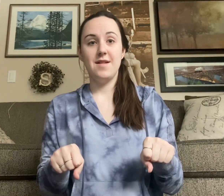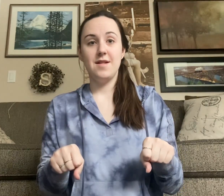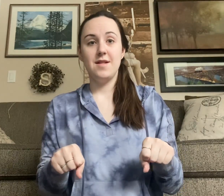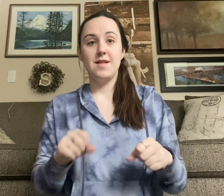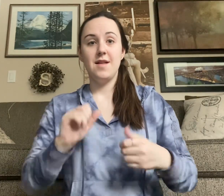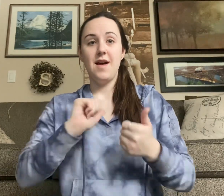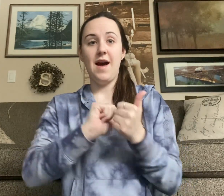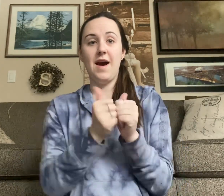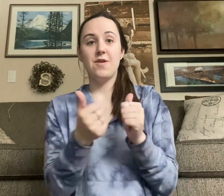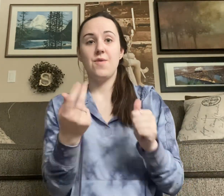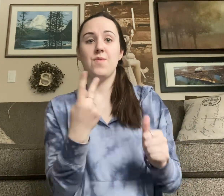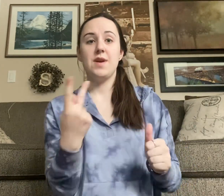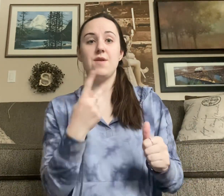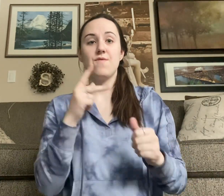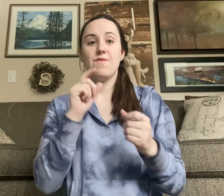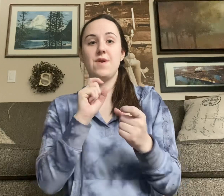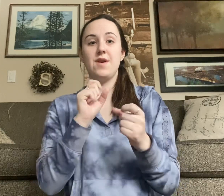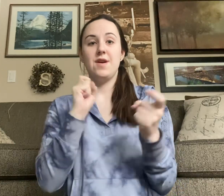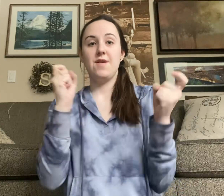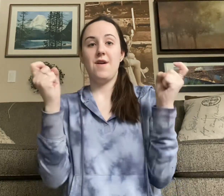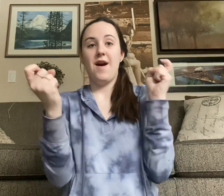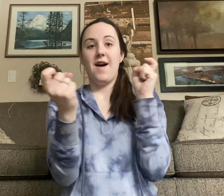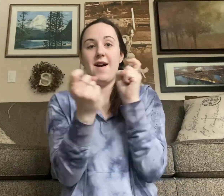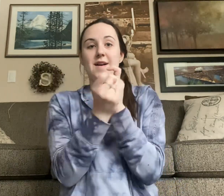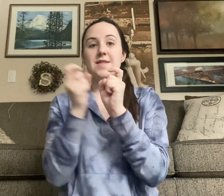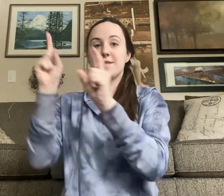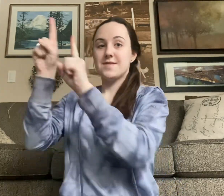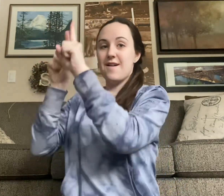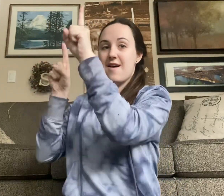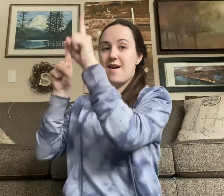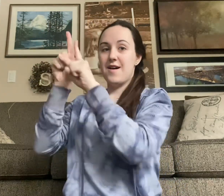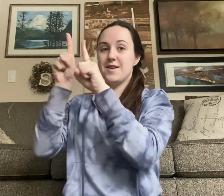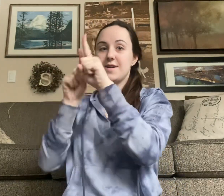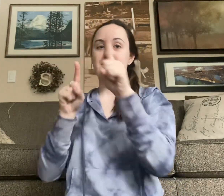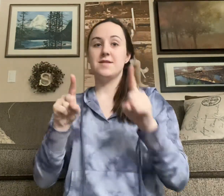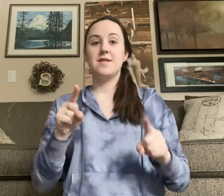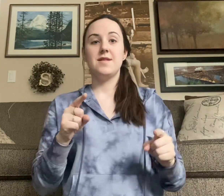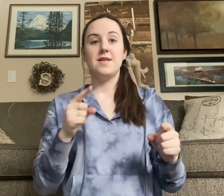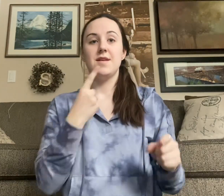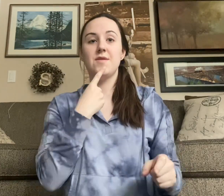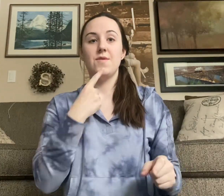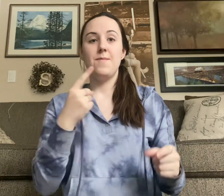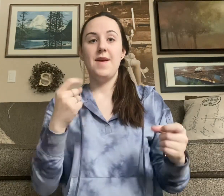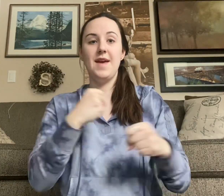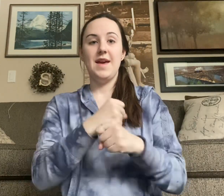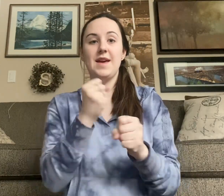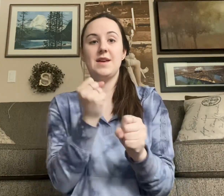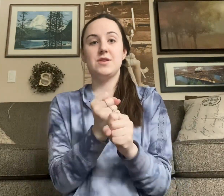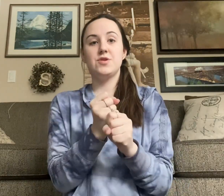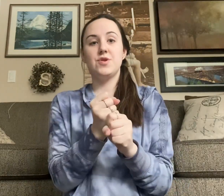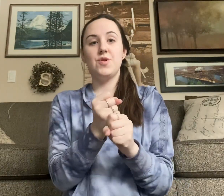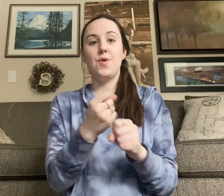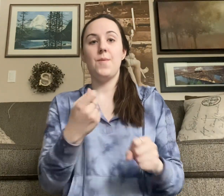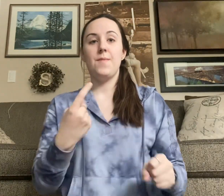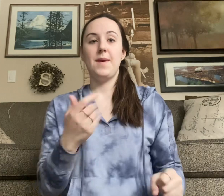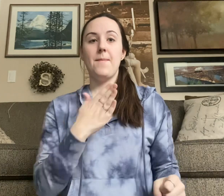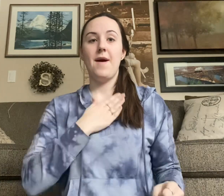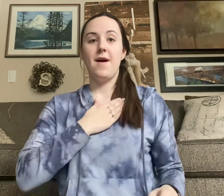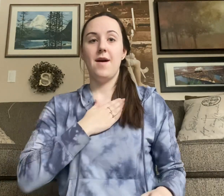How can we rewrite the stars? See you were meant to be mine